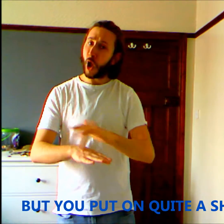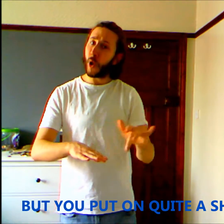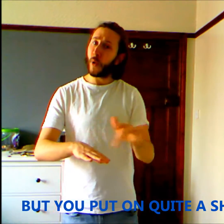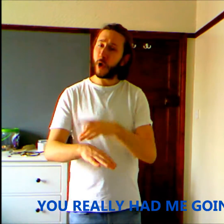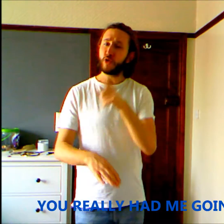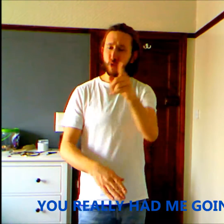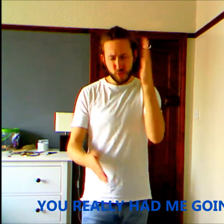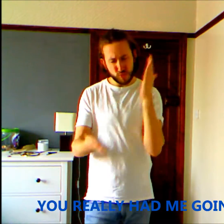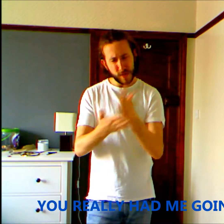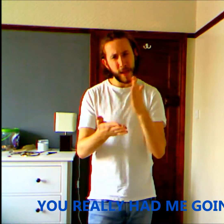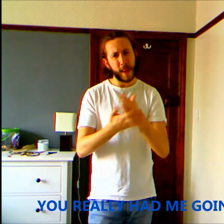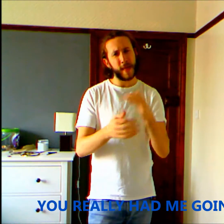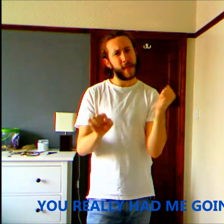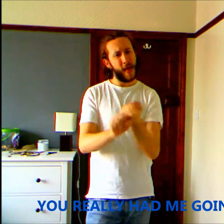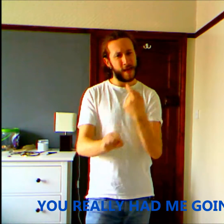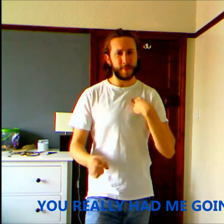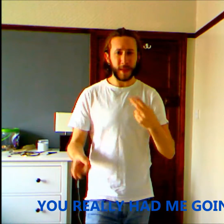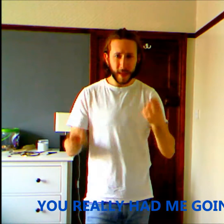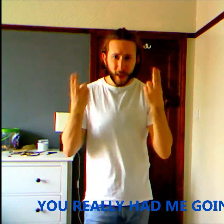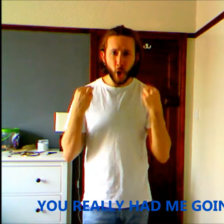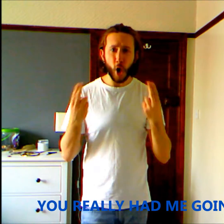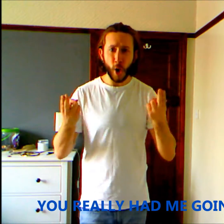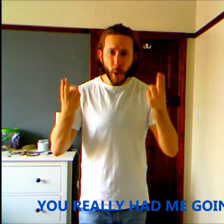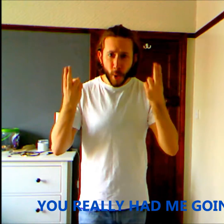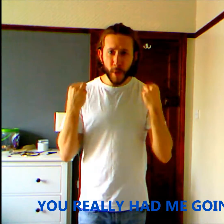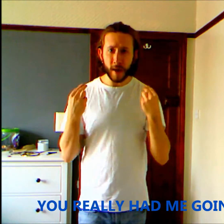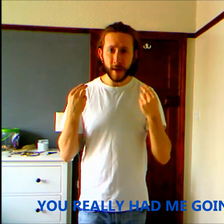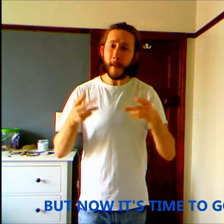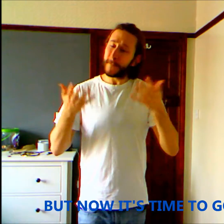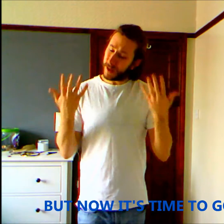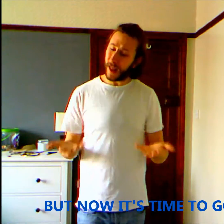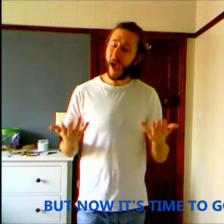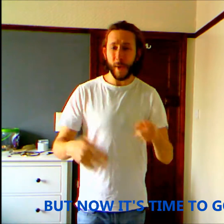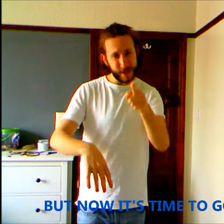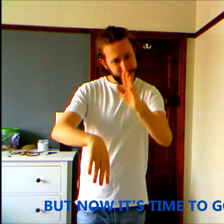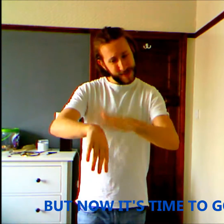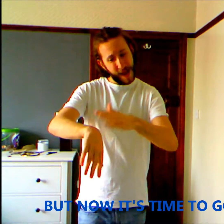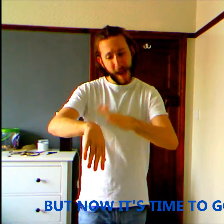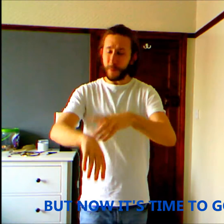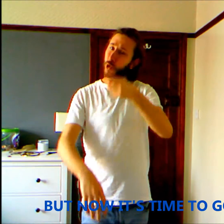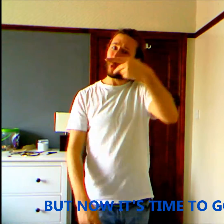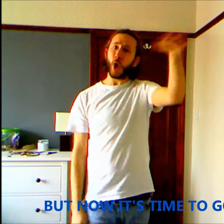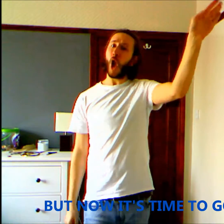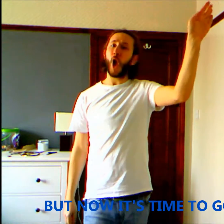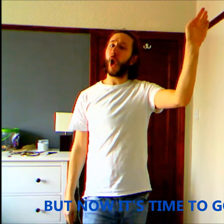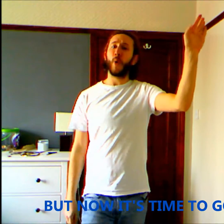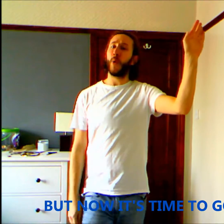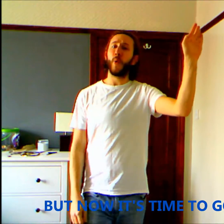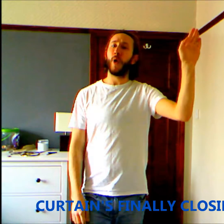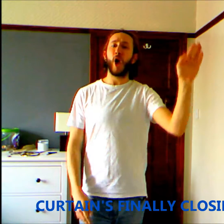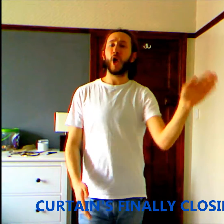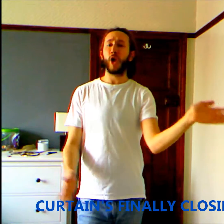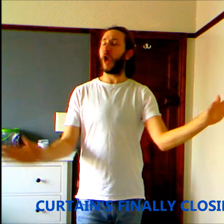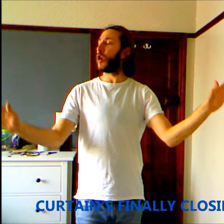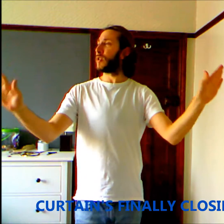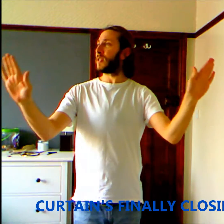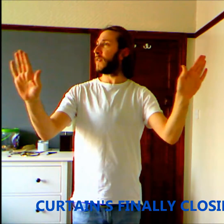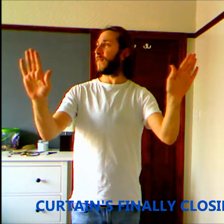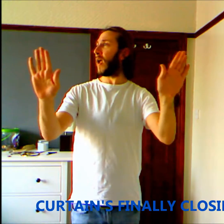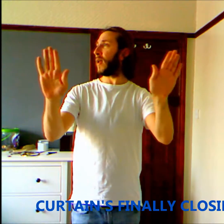Really had me going But now it's time to go Curtains finally